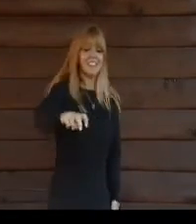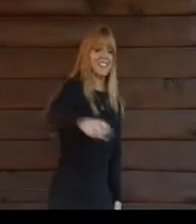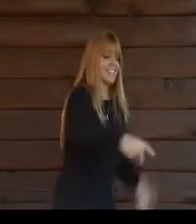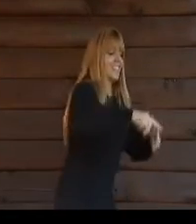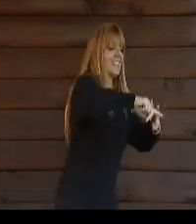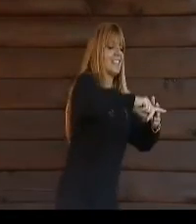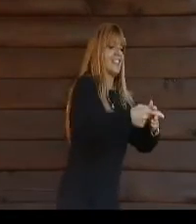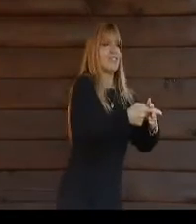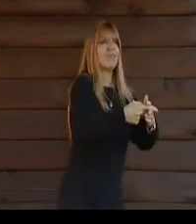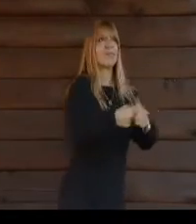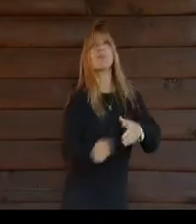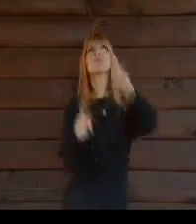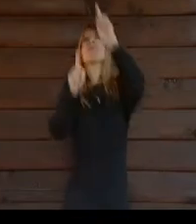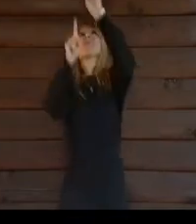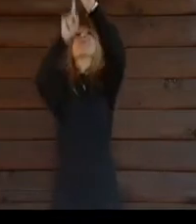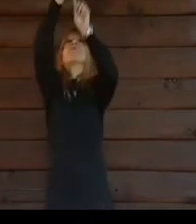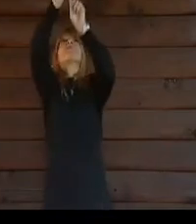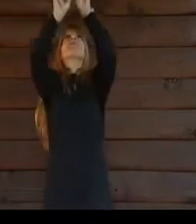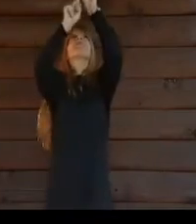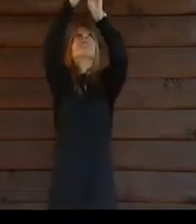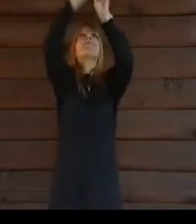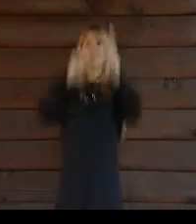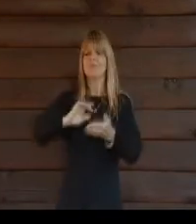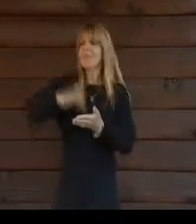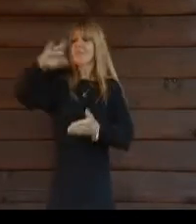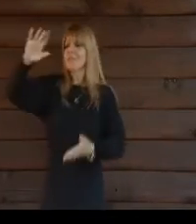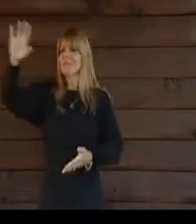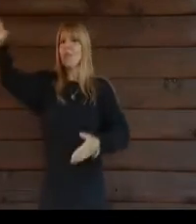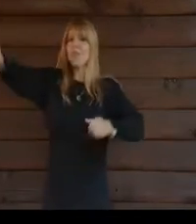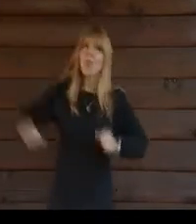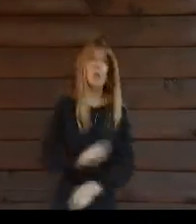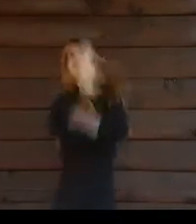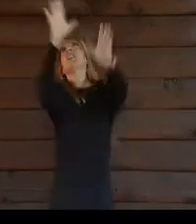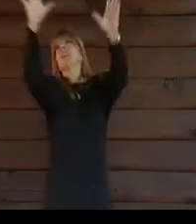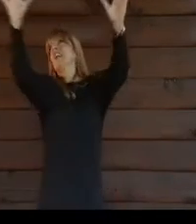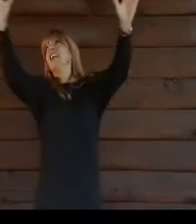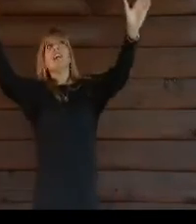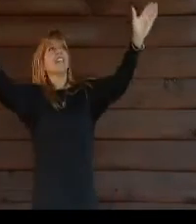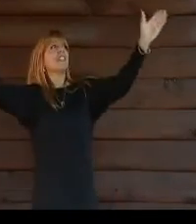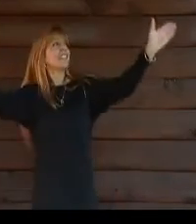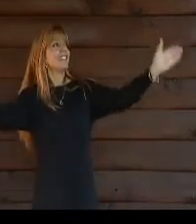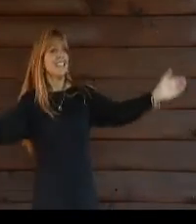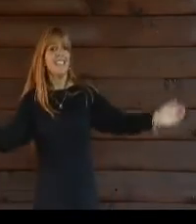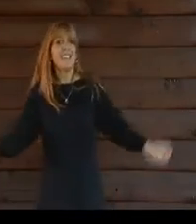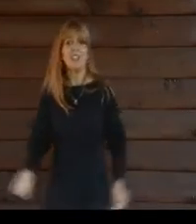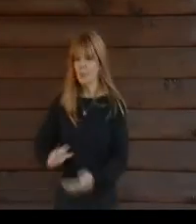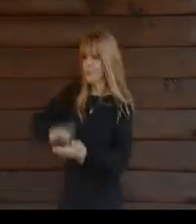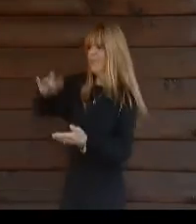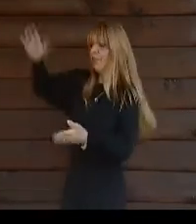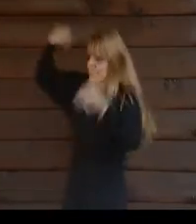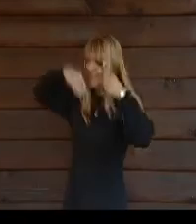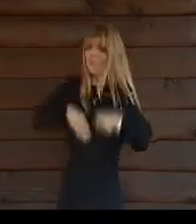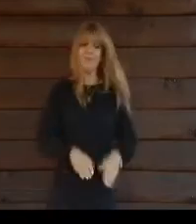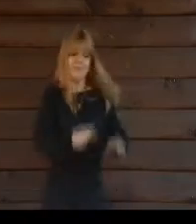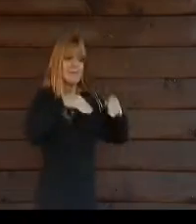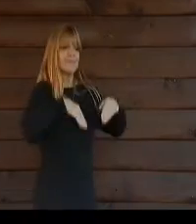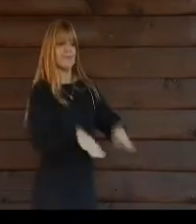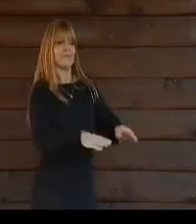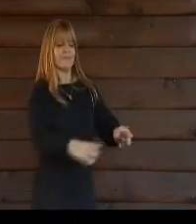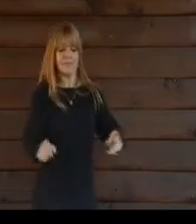journey begins Where the stars shine a little brighter Where the silver waters flow